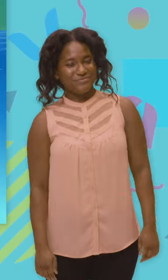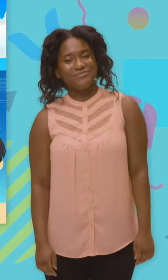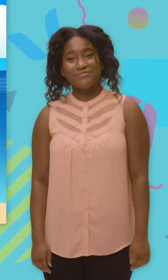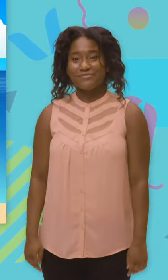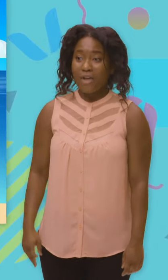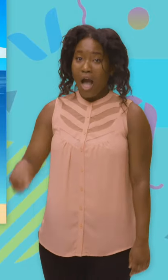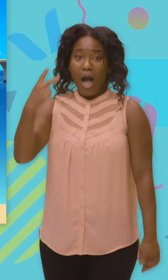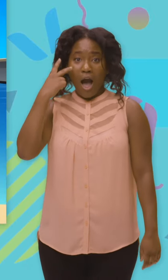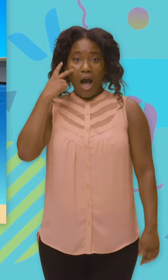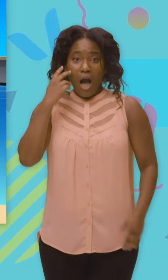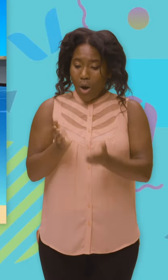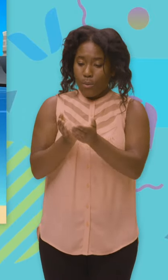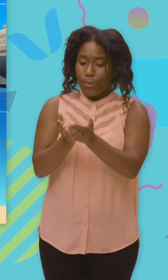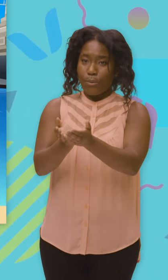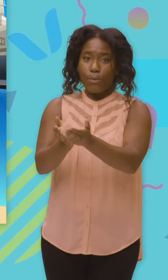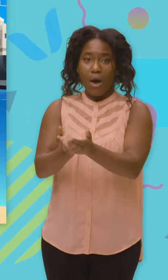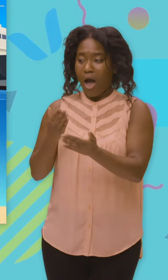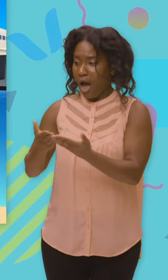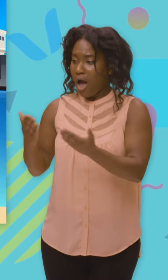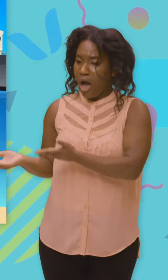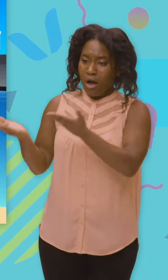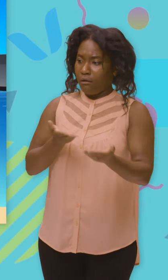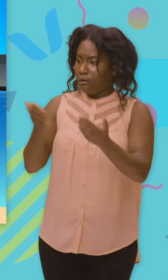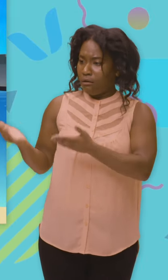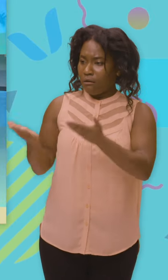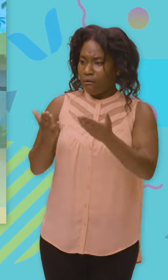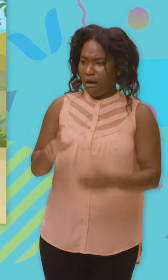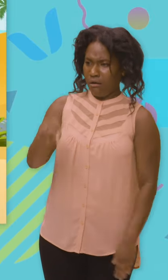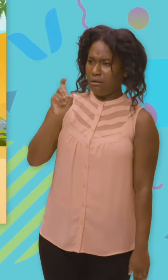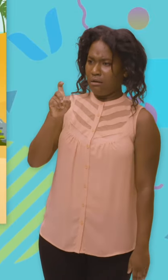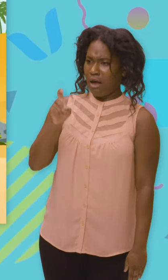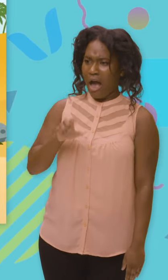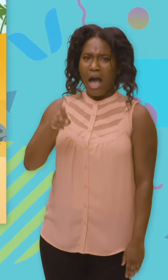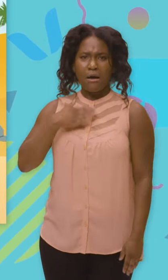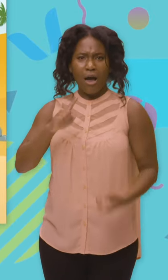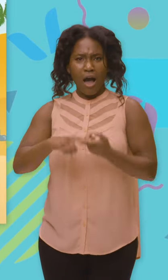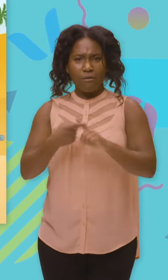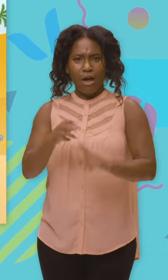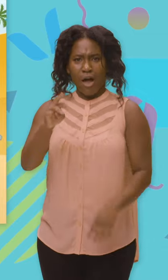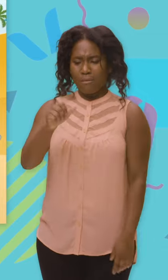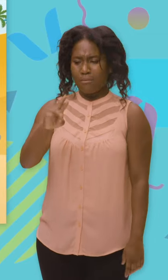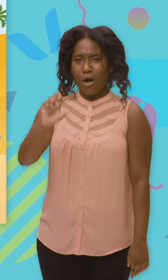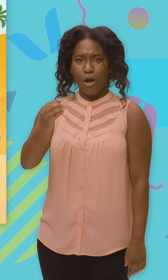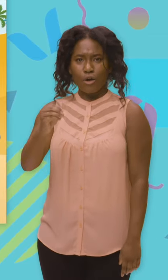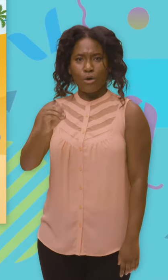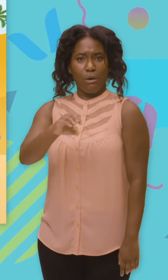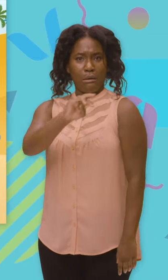I saw a boat, transport and cargo. I didn't know the boat so I asked my friend Marco. He said,